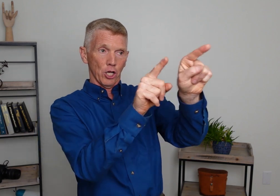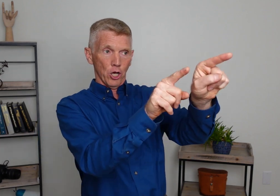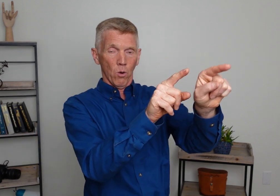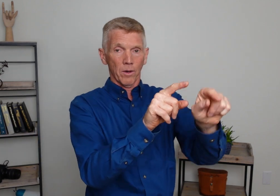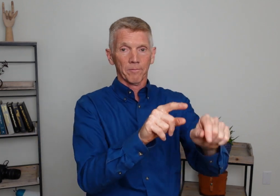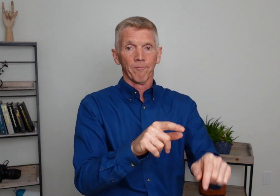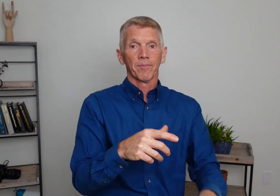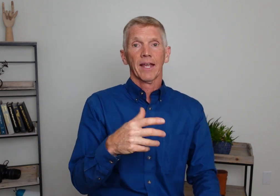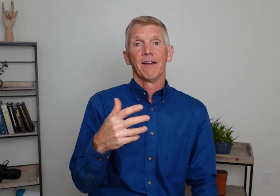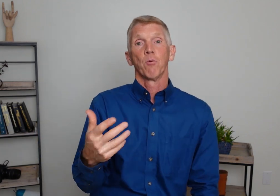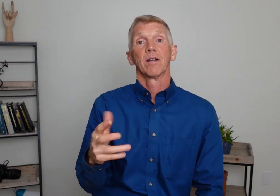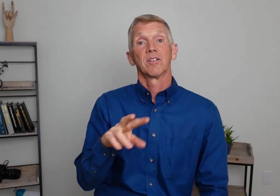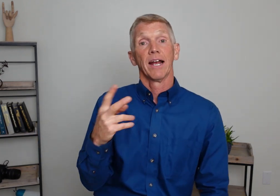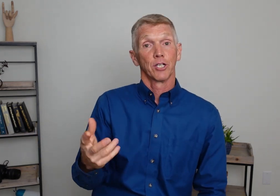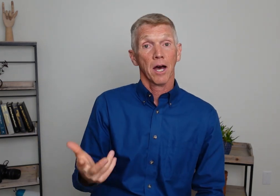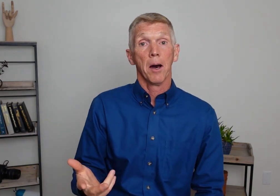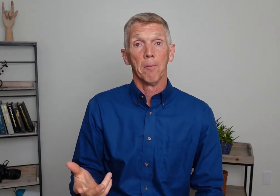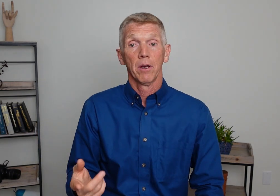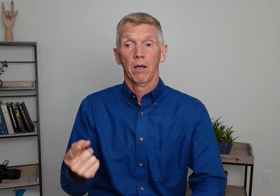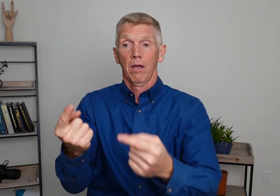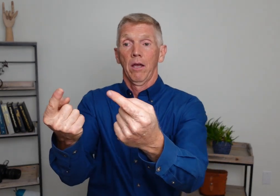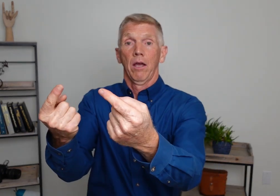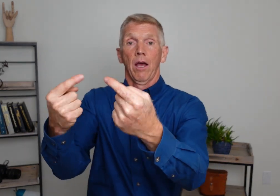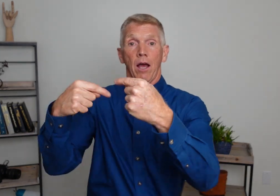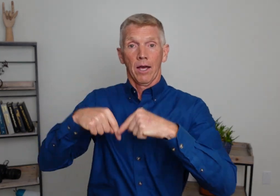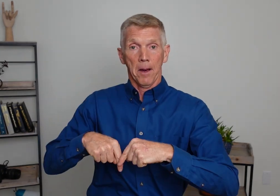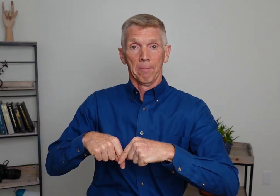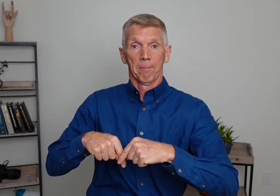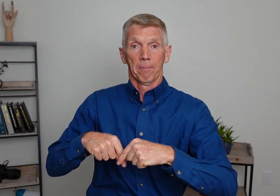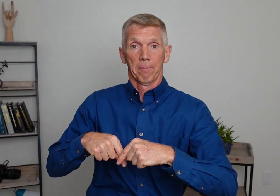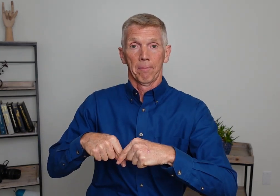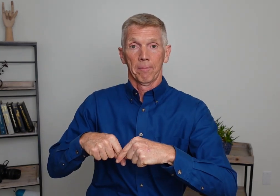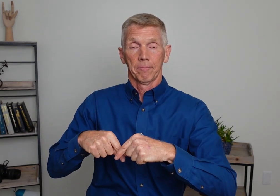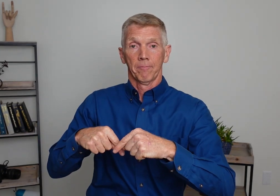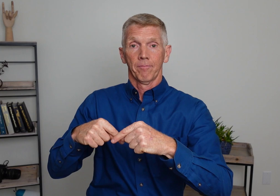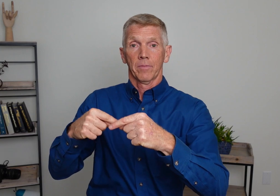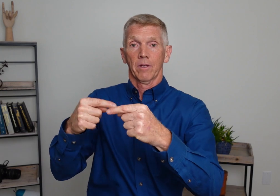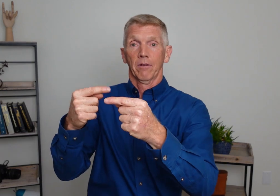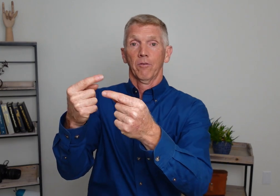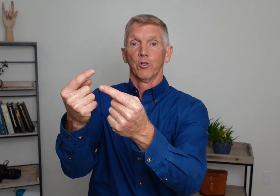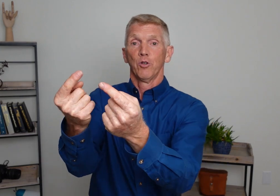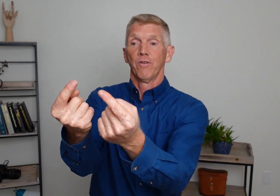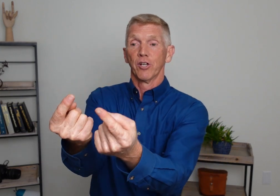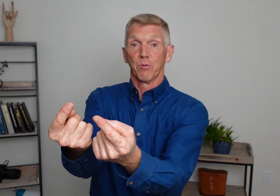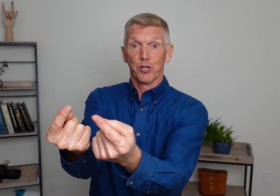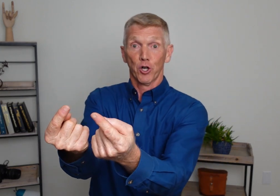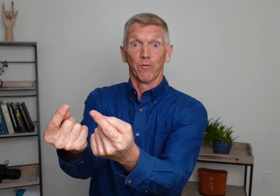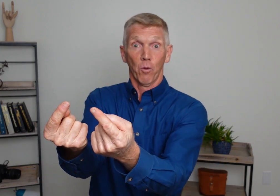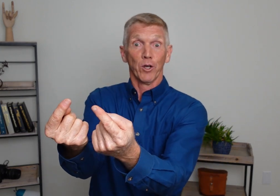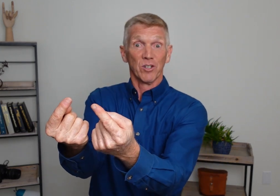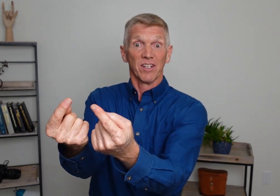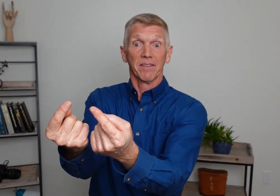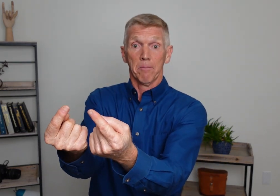Go. And if you want a sign come, come, come. Those two fingers return from where you just sent them.